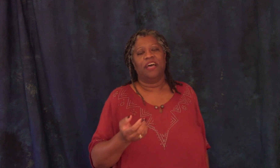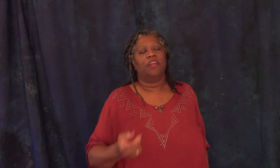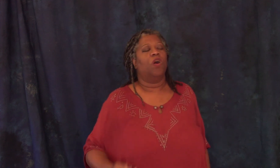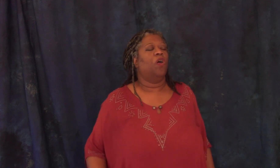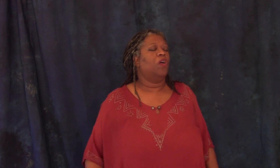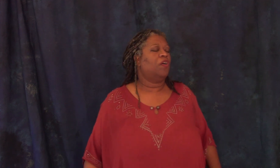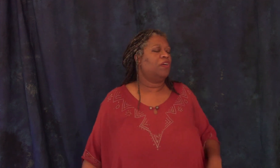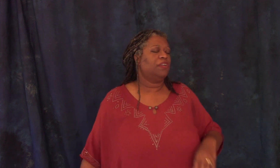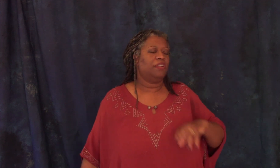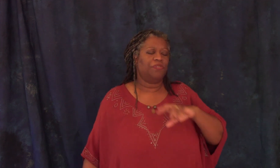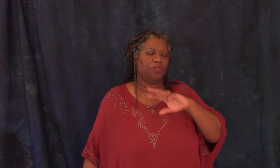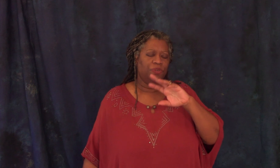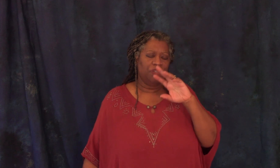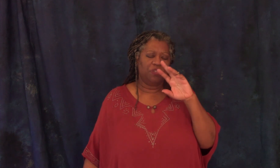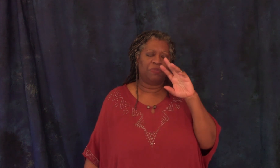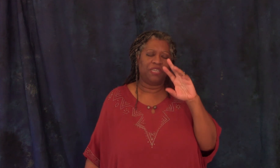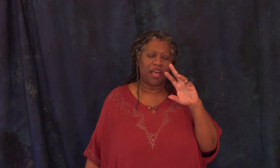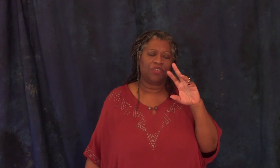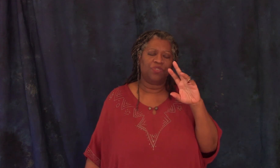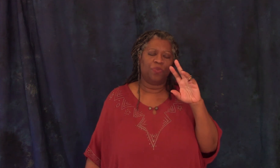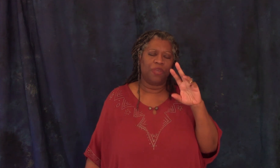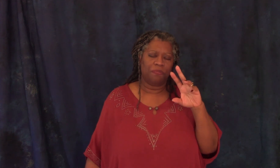and all of the courtiers began to weep